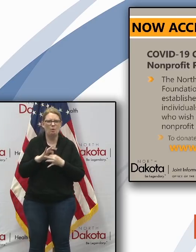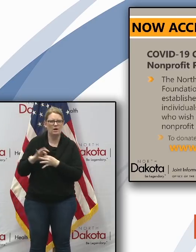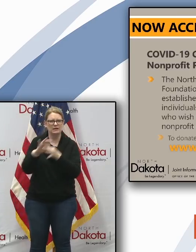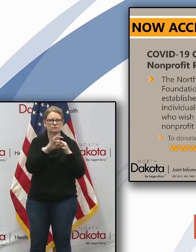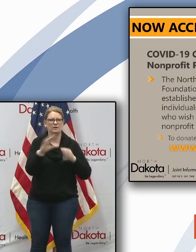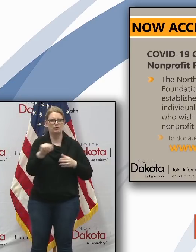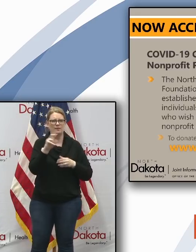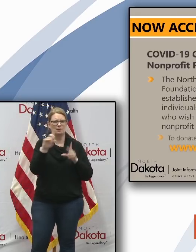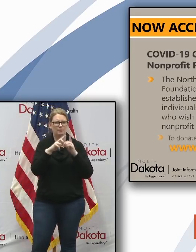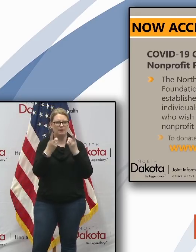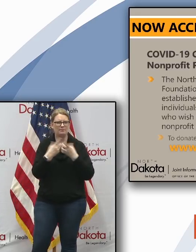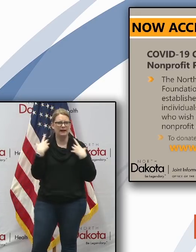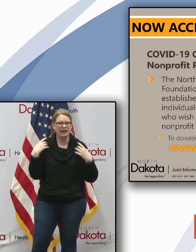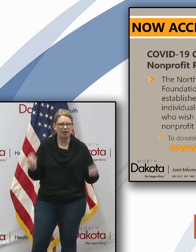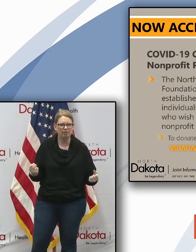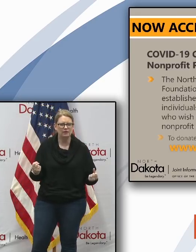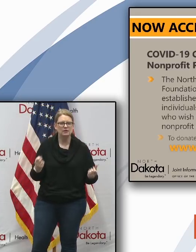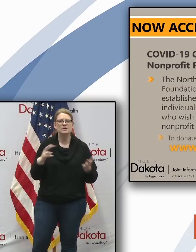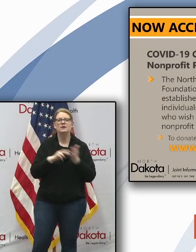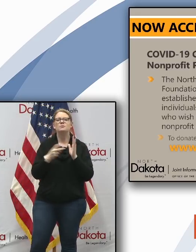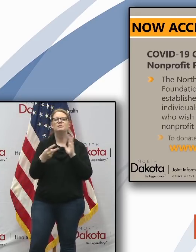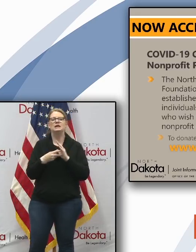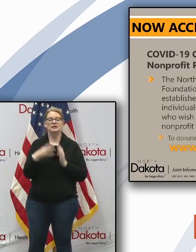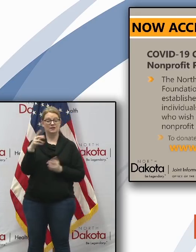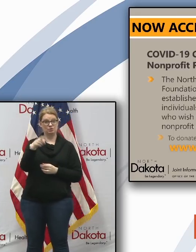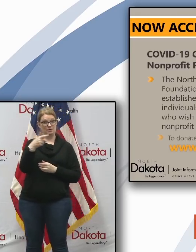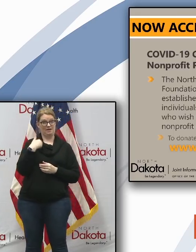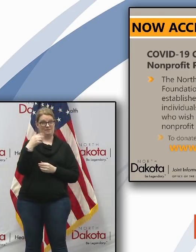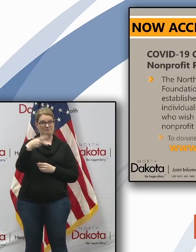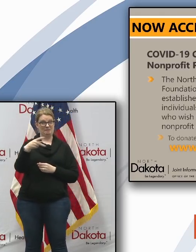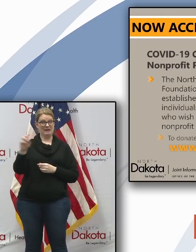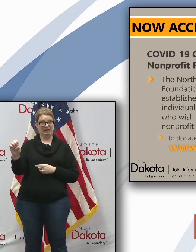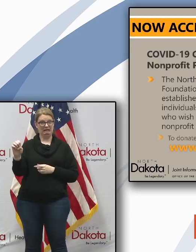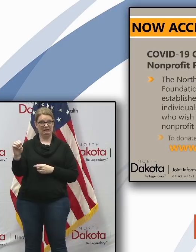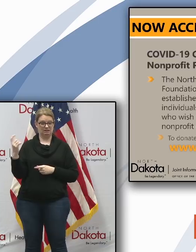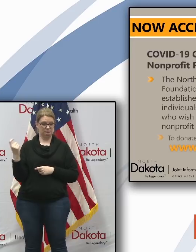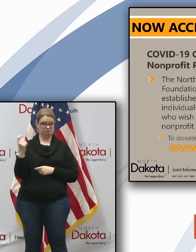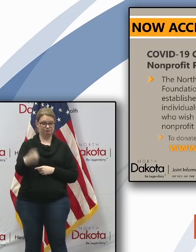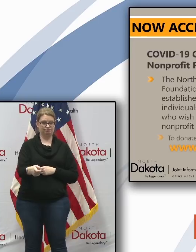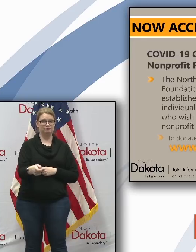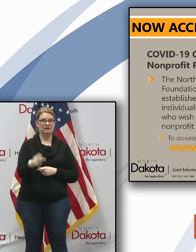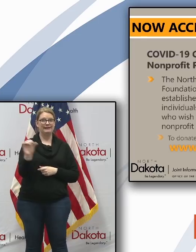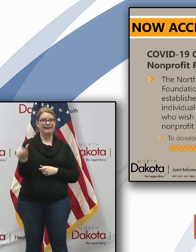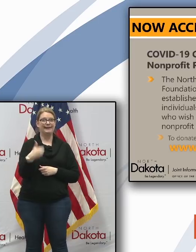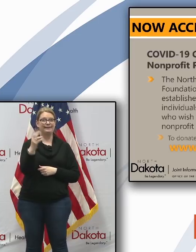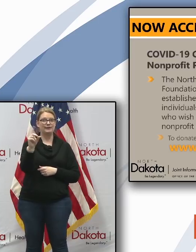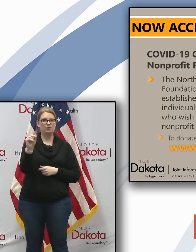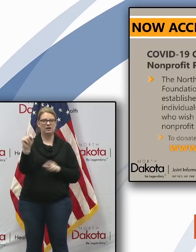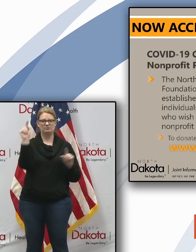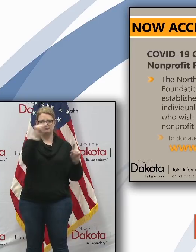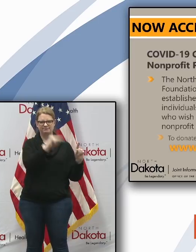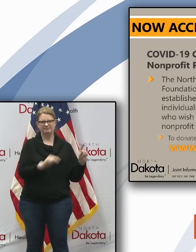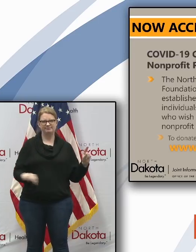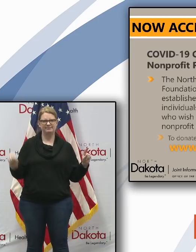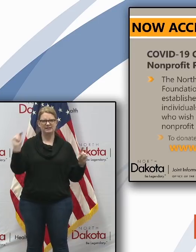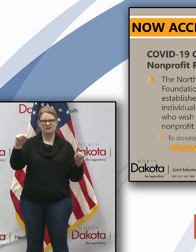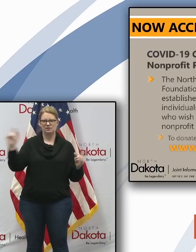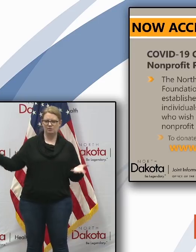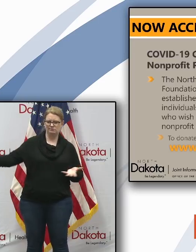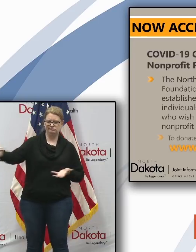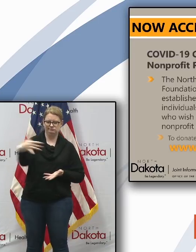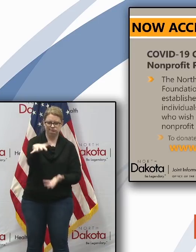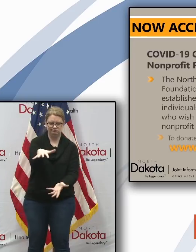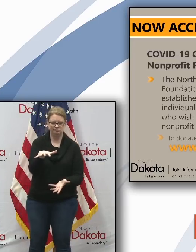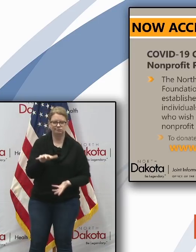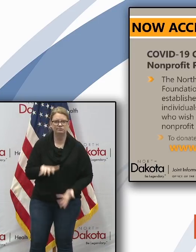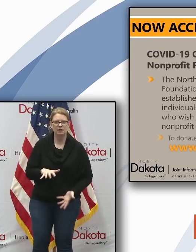another way of saying if you drop off ppe at any of those locations we'll get them into the north dakota medical cash and we'll know how to